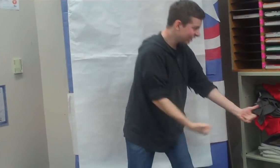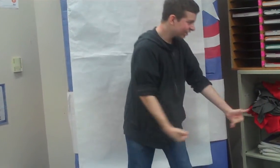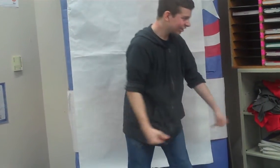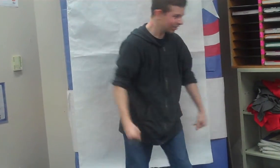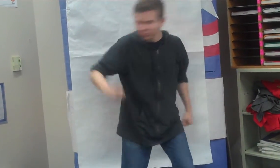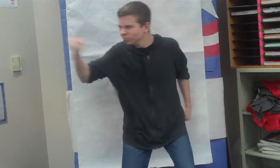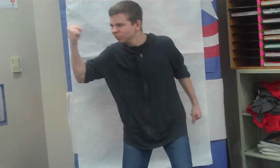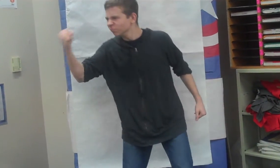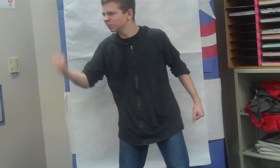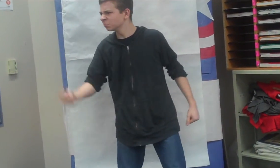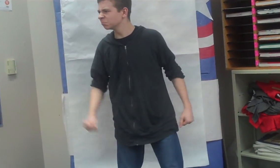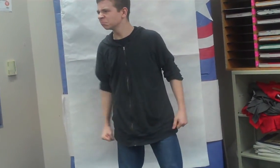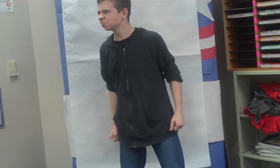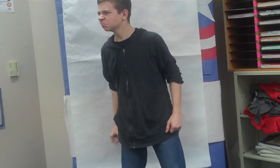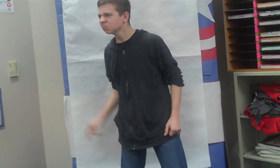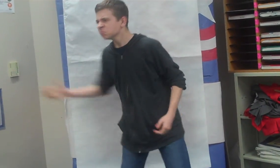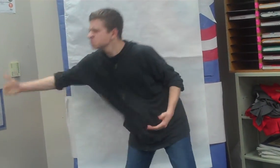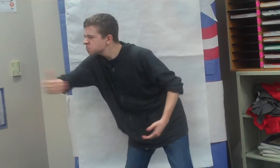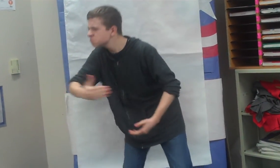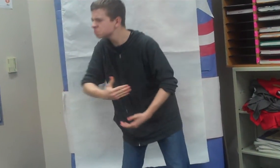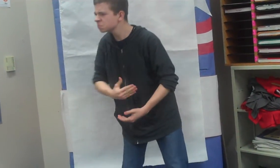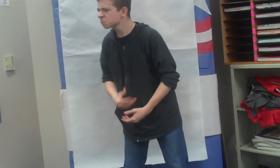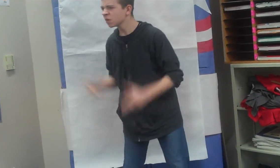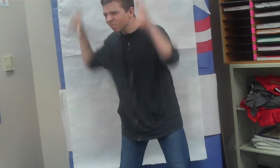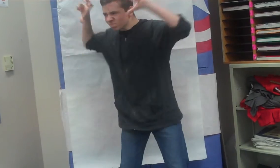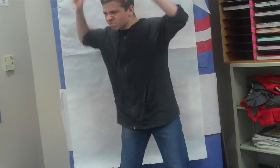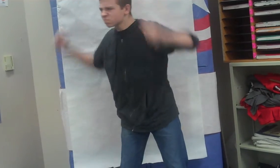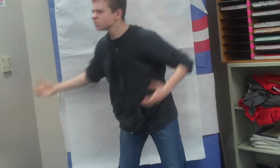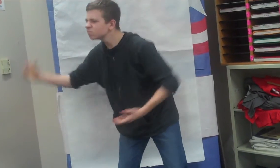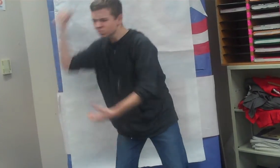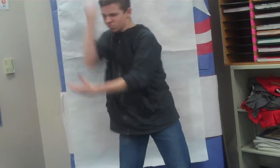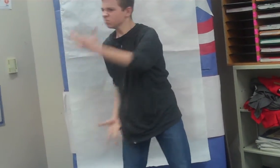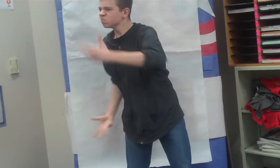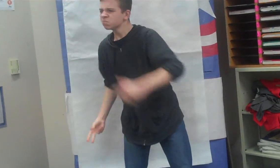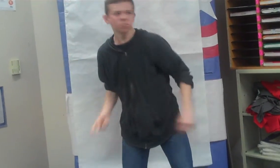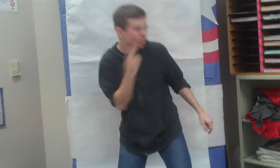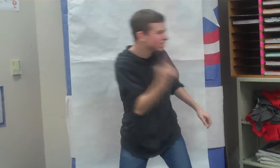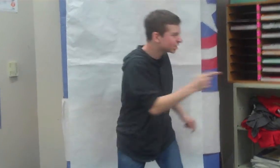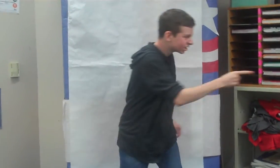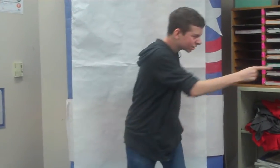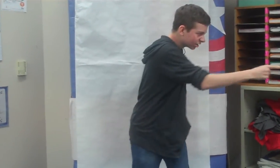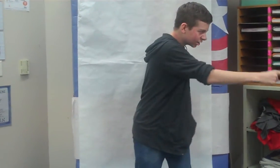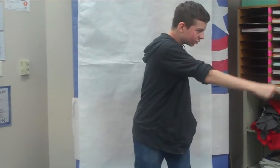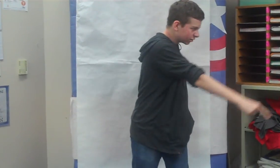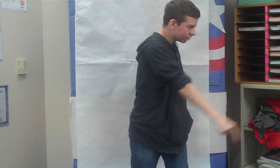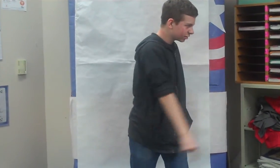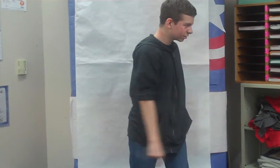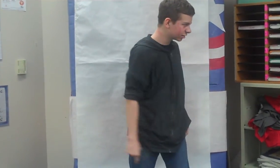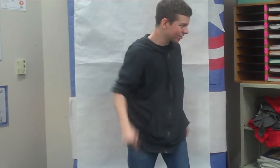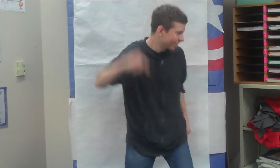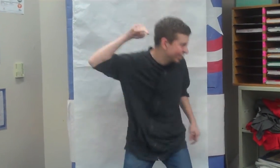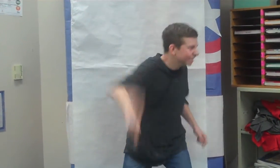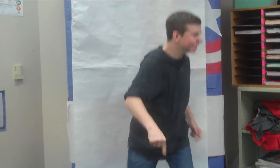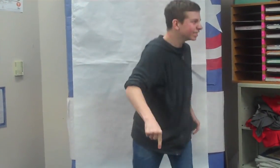forever God damn you, Hyde Take all your evil deeds And rock in hell I'll see you there Jekyll